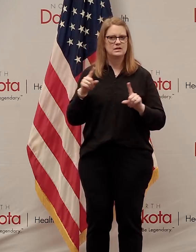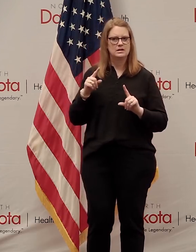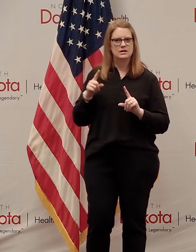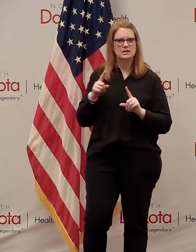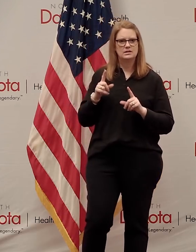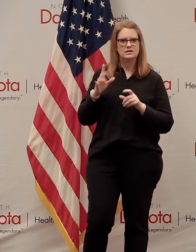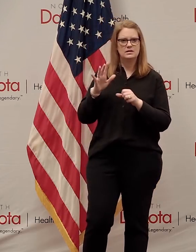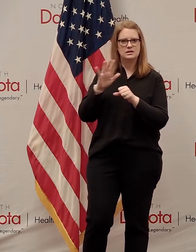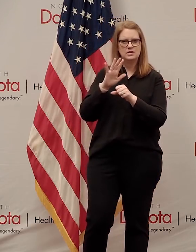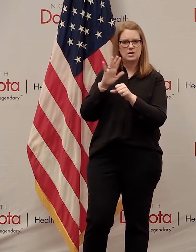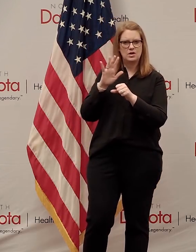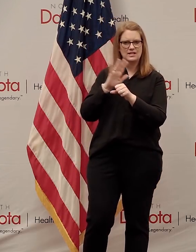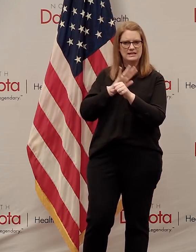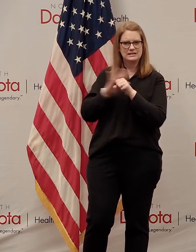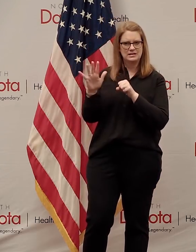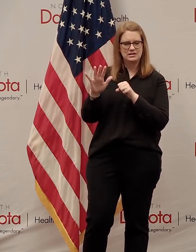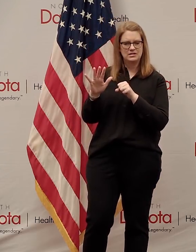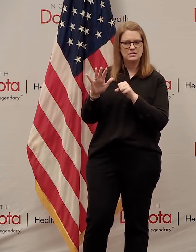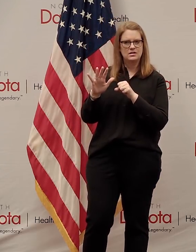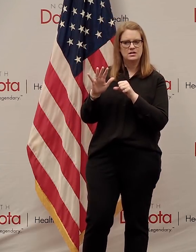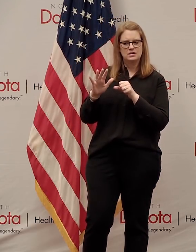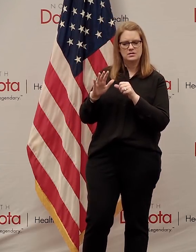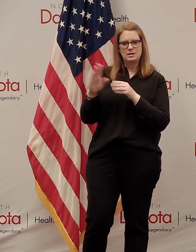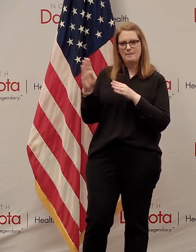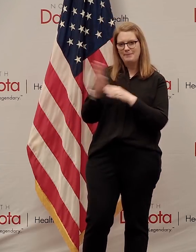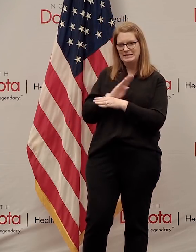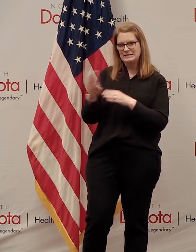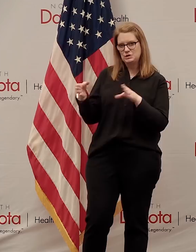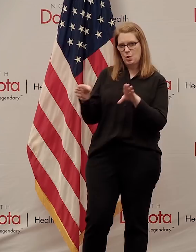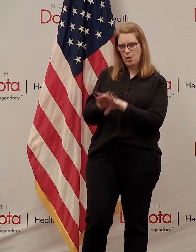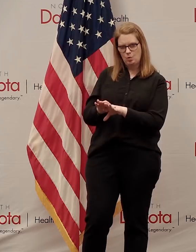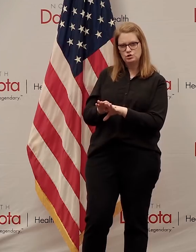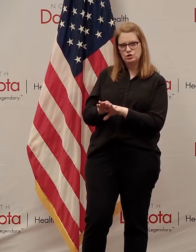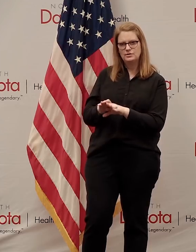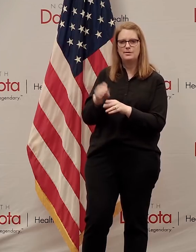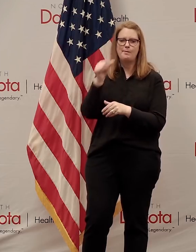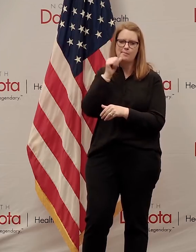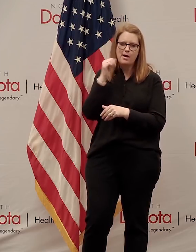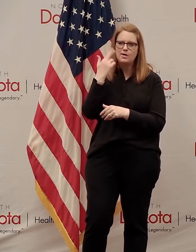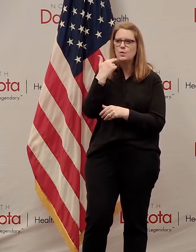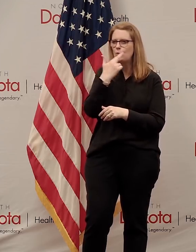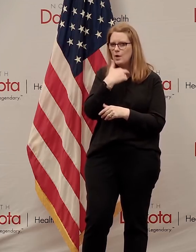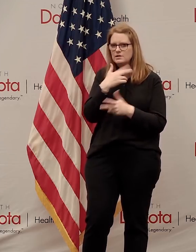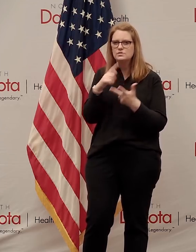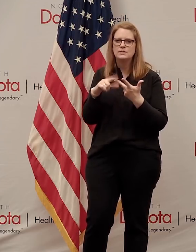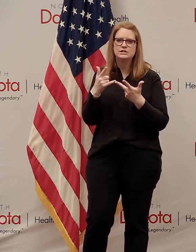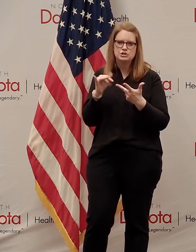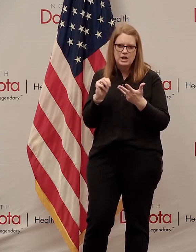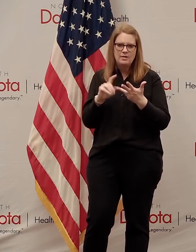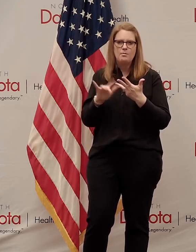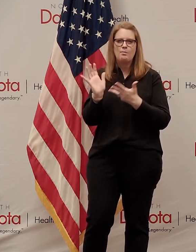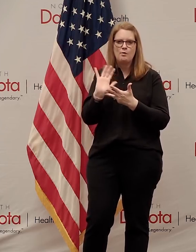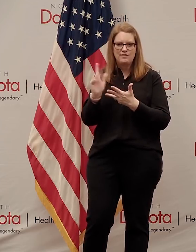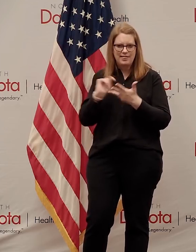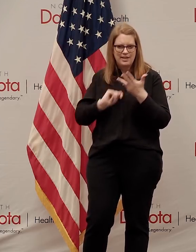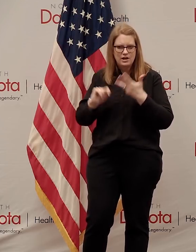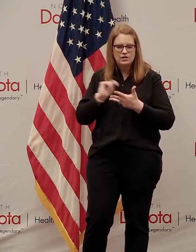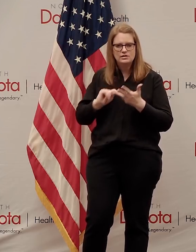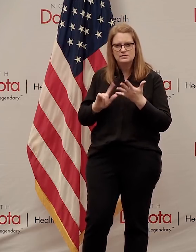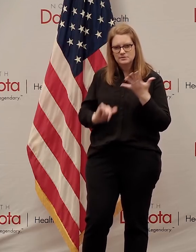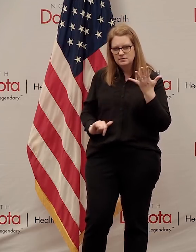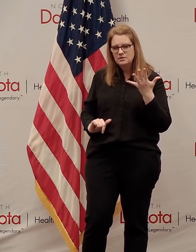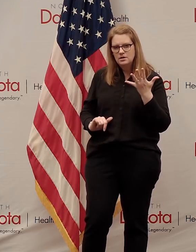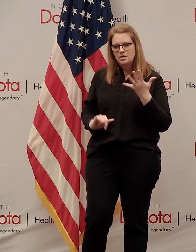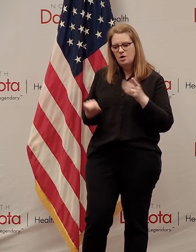in entirety all of the business closures, whether it was bars, restaurants, gyms, theaters, et cetera. It